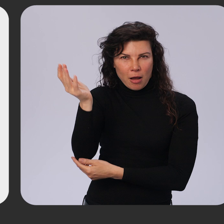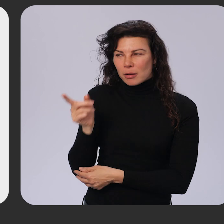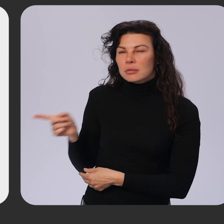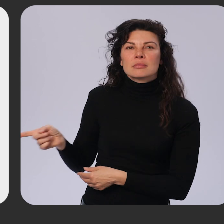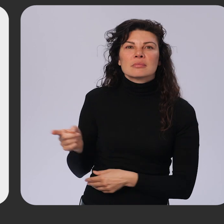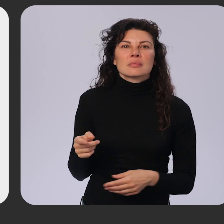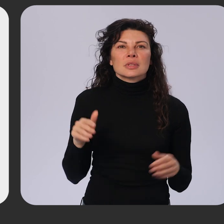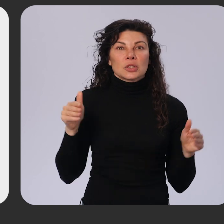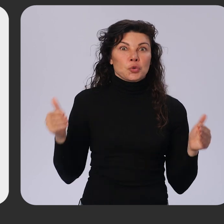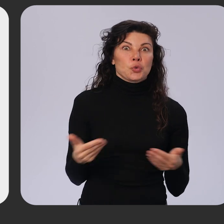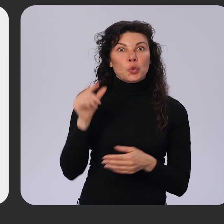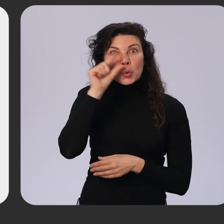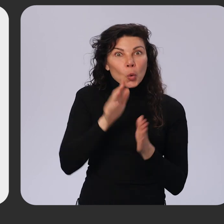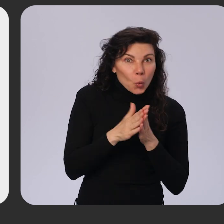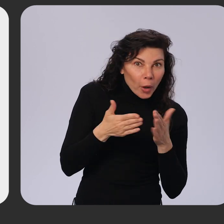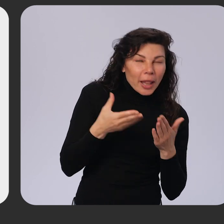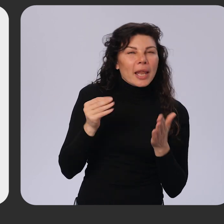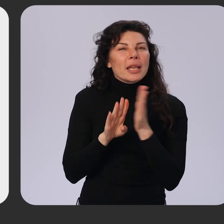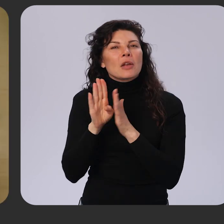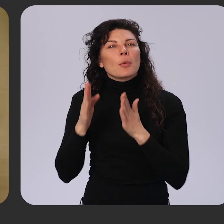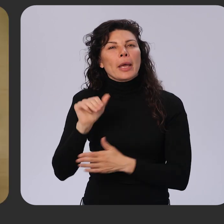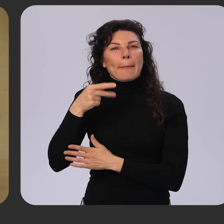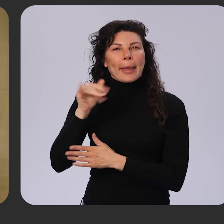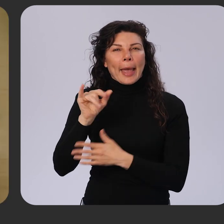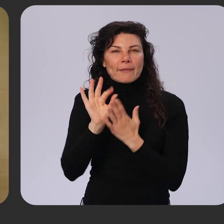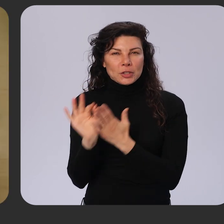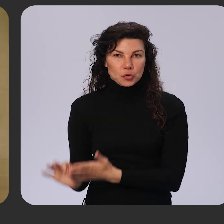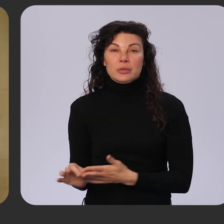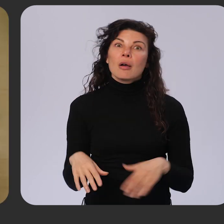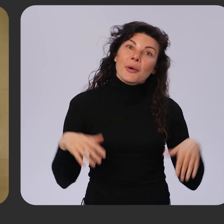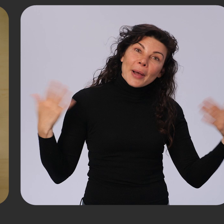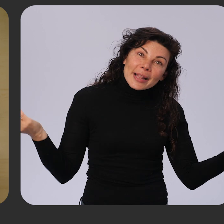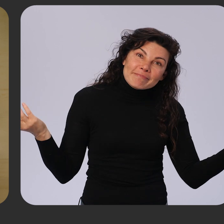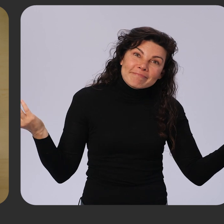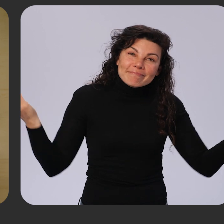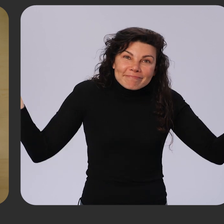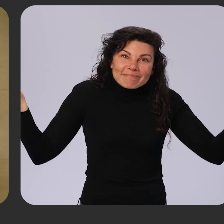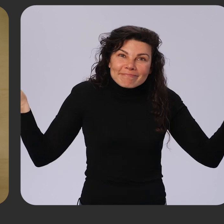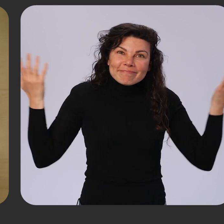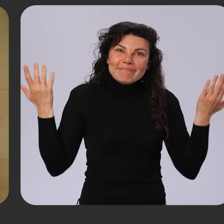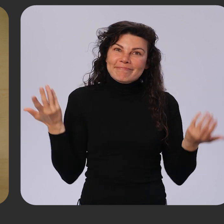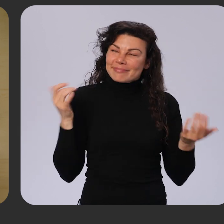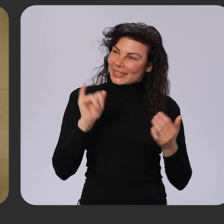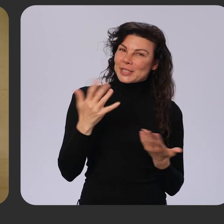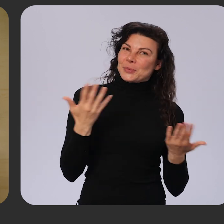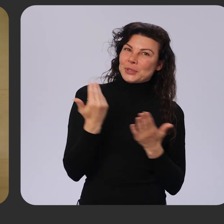Google Wallet and Developer API Features. Well, that is what's new across payments